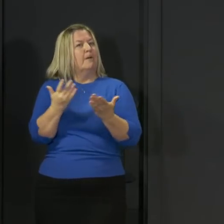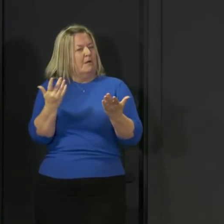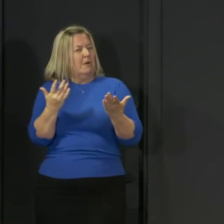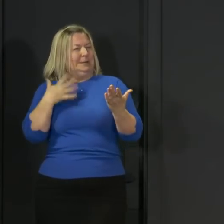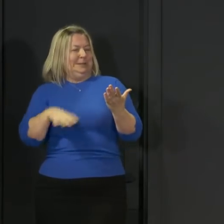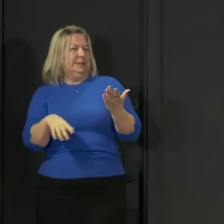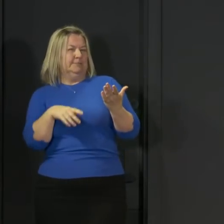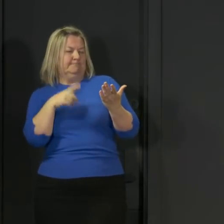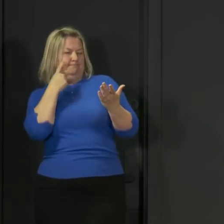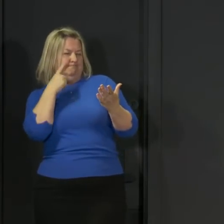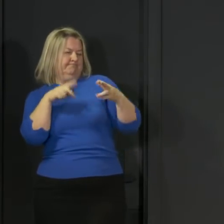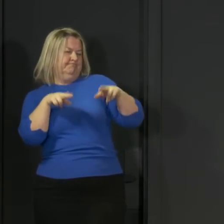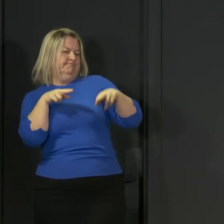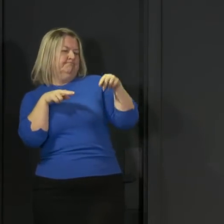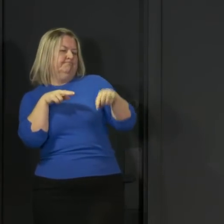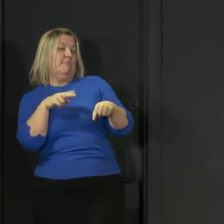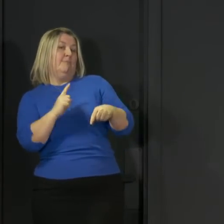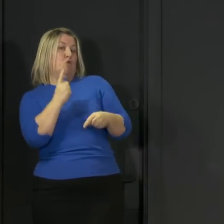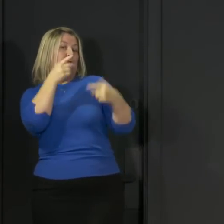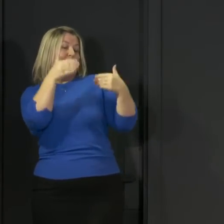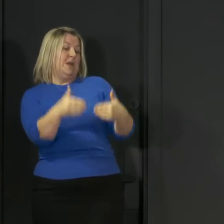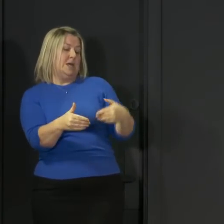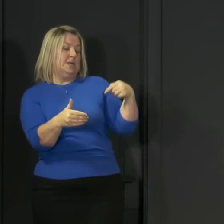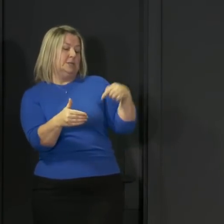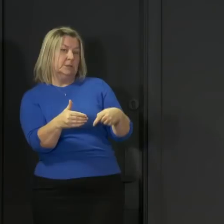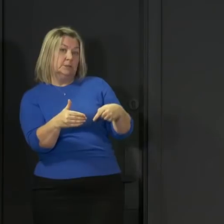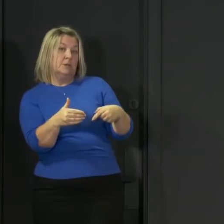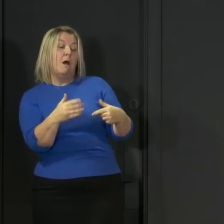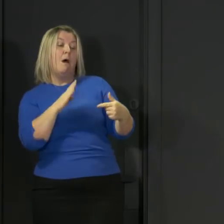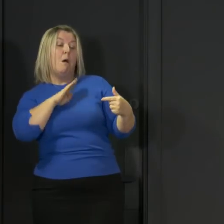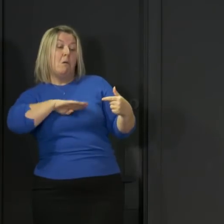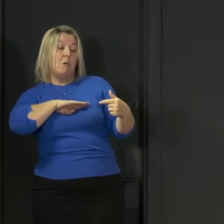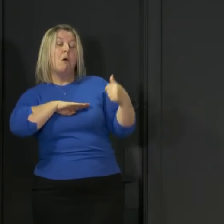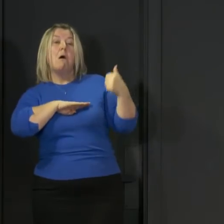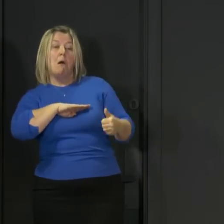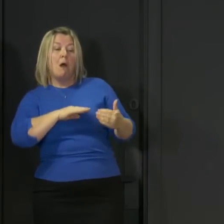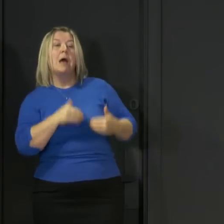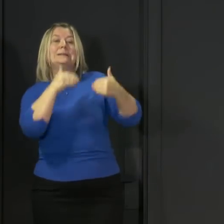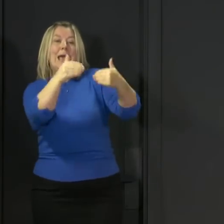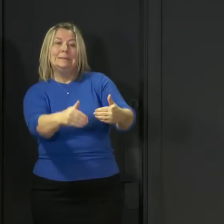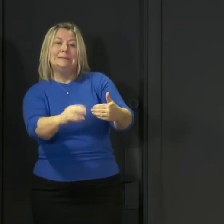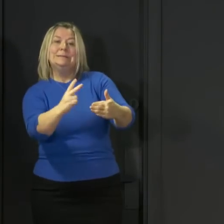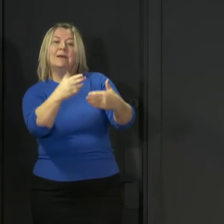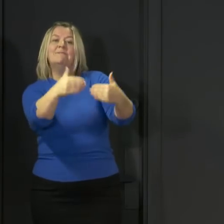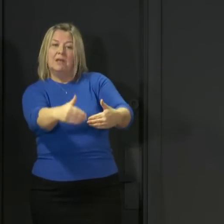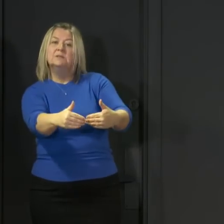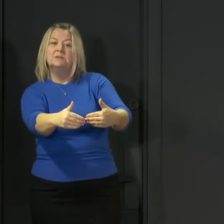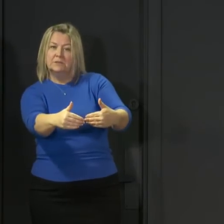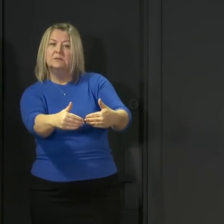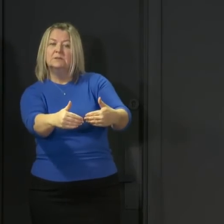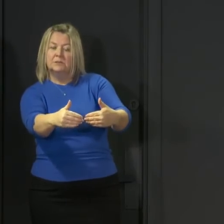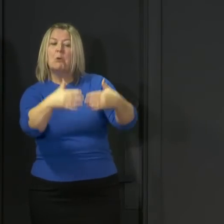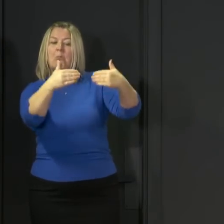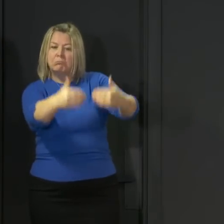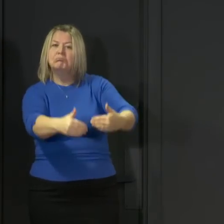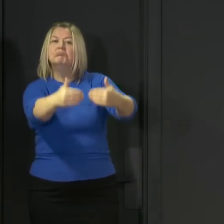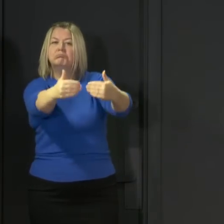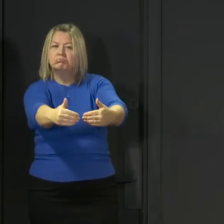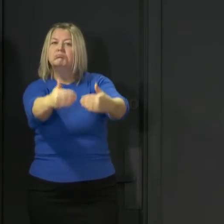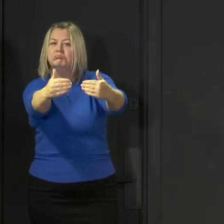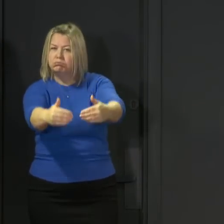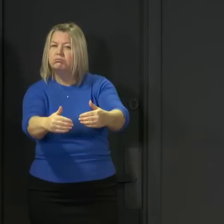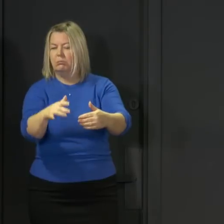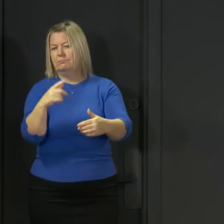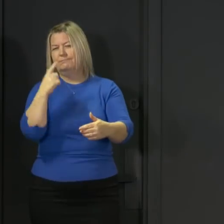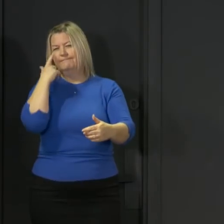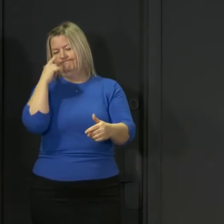assess the impact of measures in one phase before moving on to another. We will continue, and again, I want to stress this, to take a